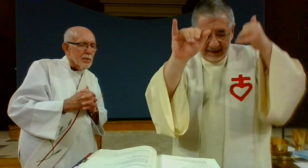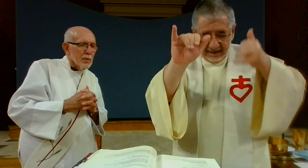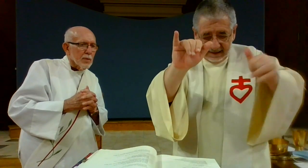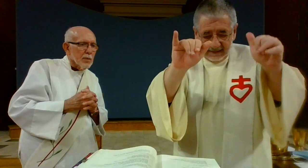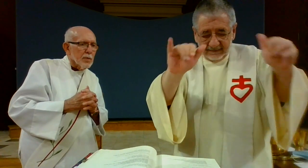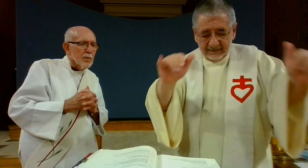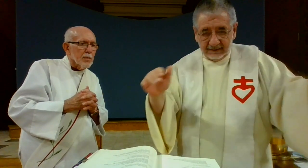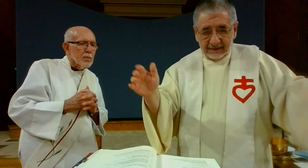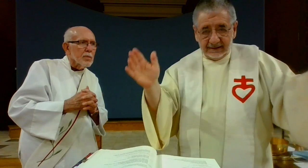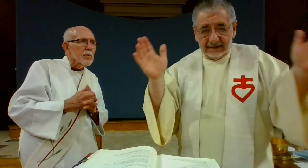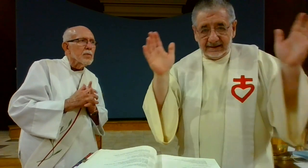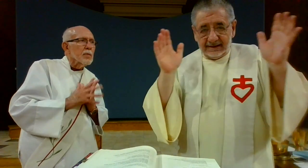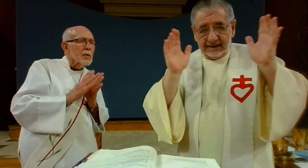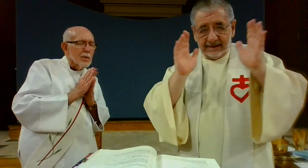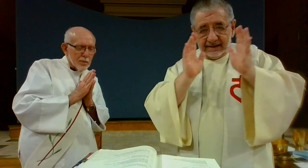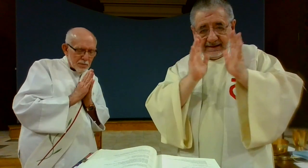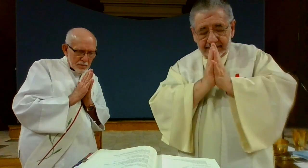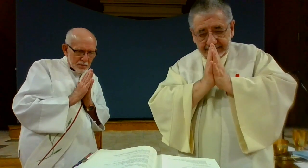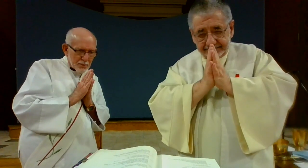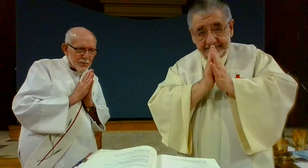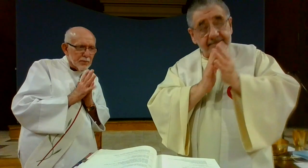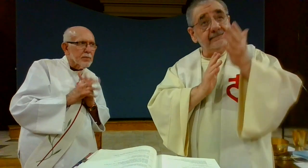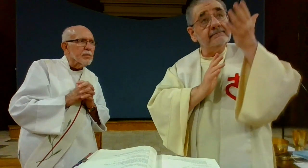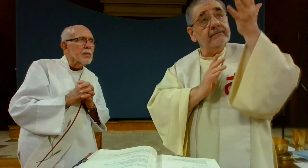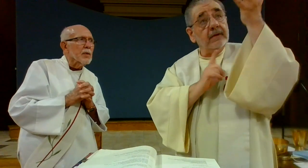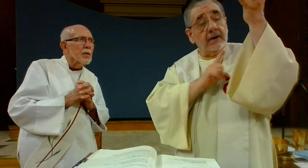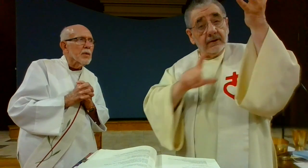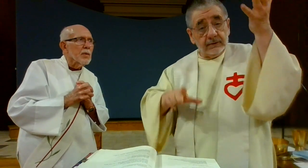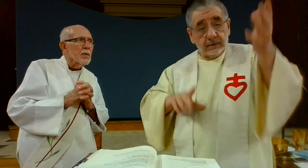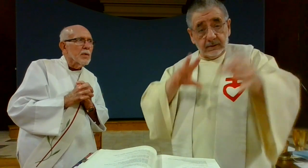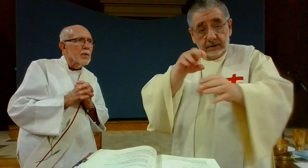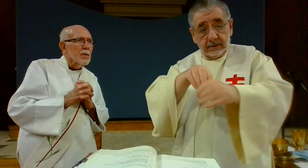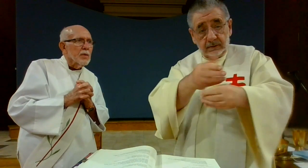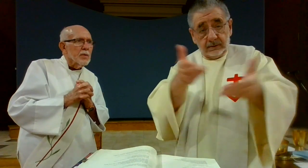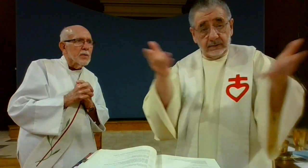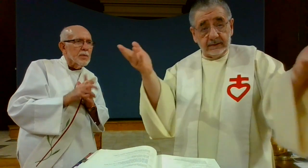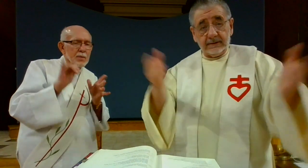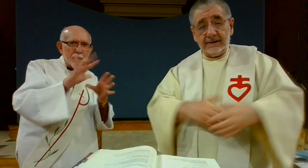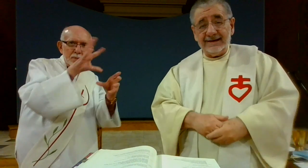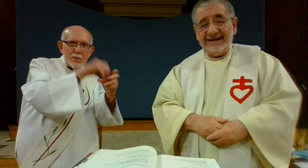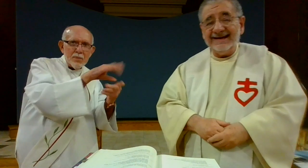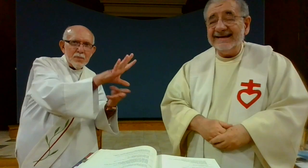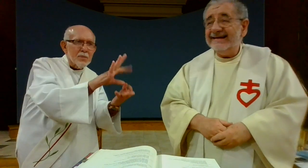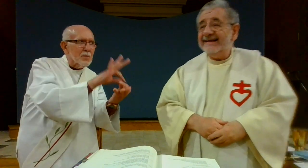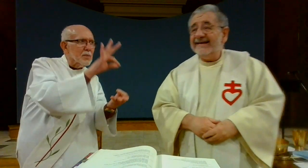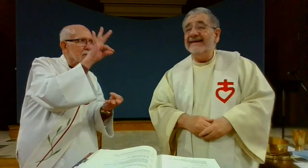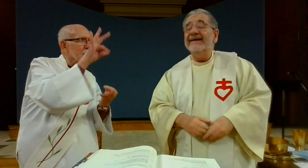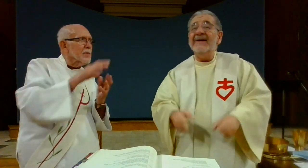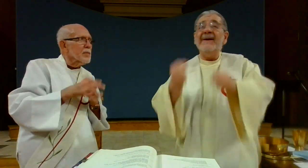Who lives and reigns forever and ever Amen The Lord be with you And with your spirit